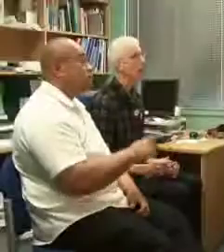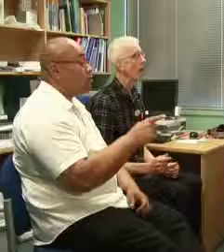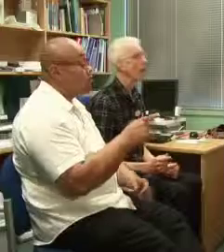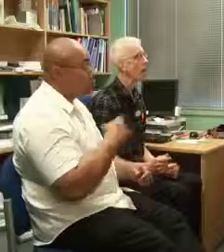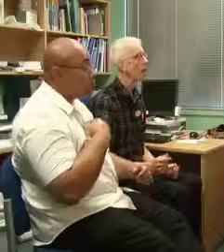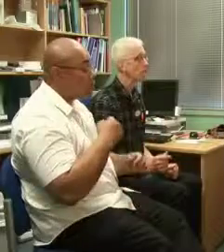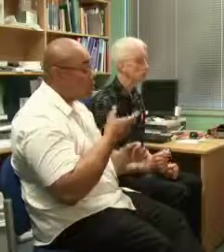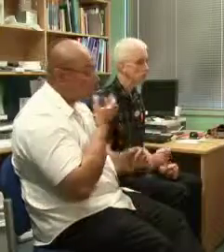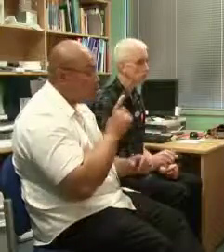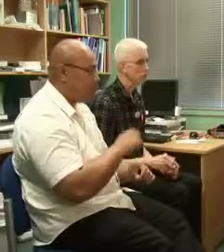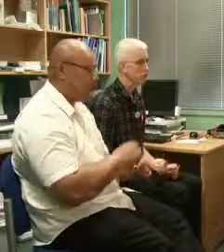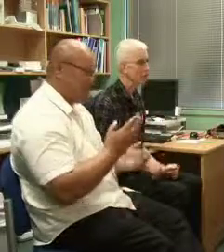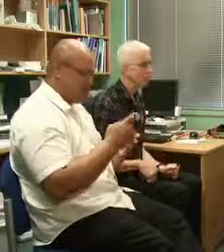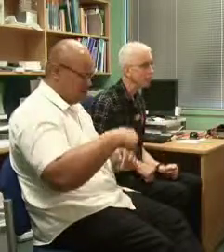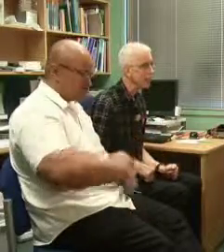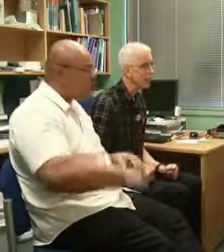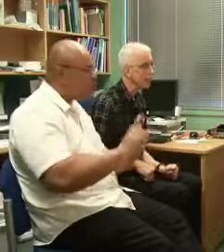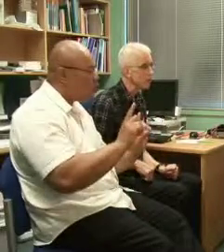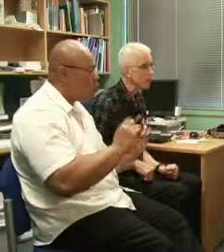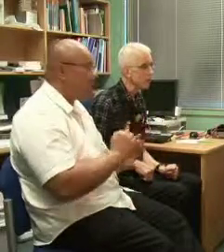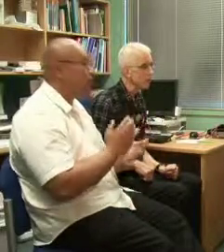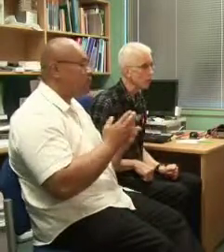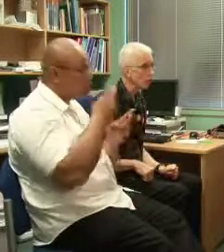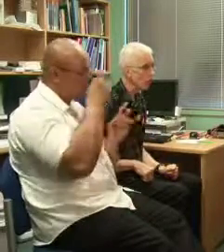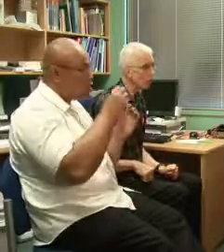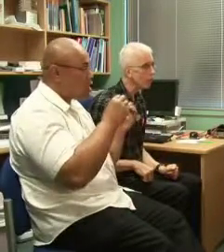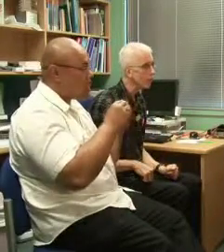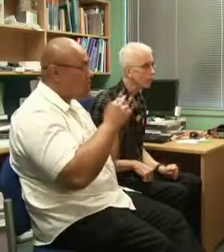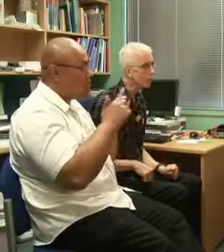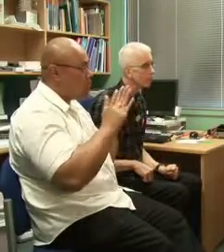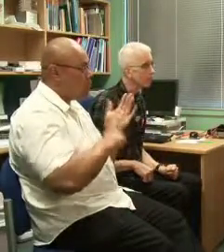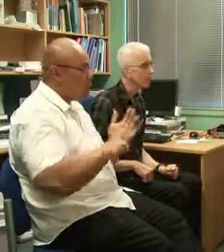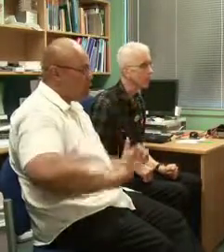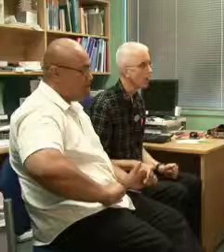No, Ron, what you've got on your leg is what we call a boil.